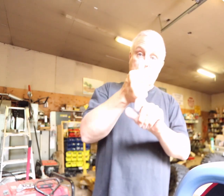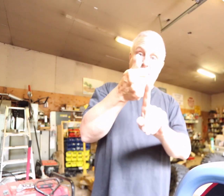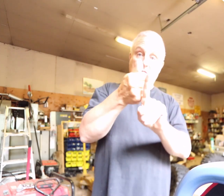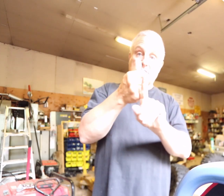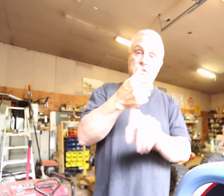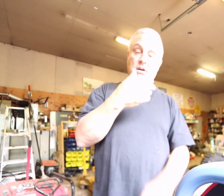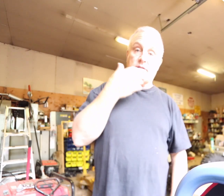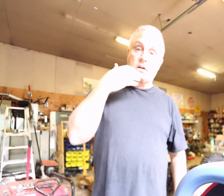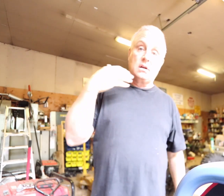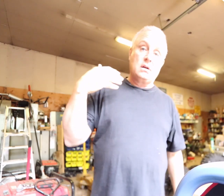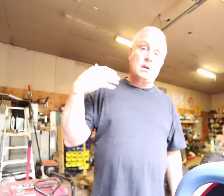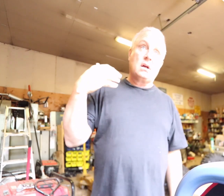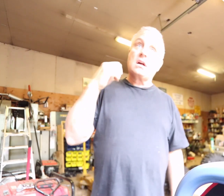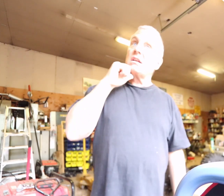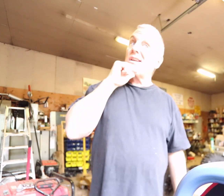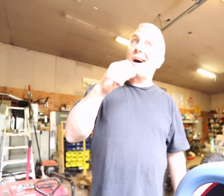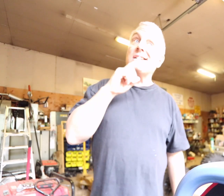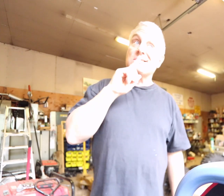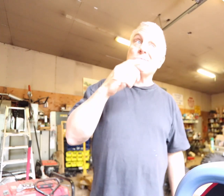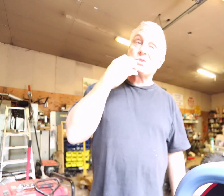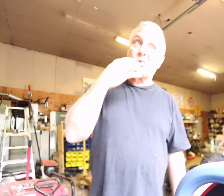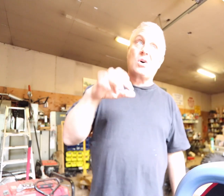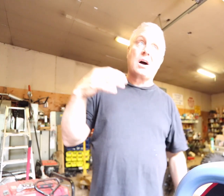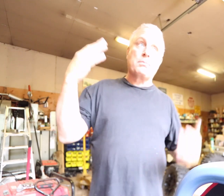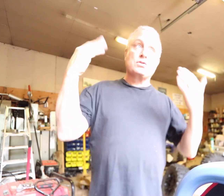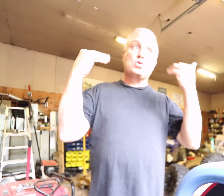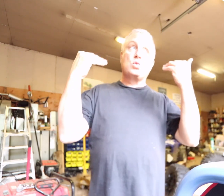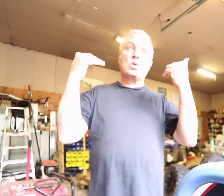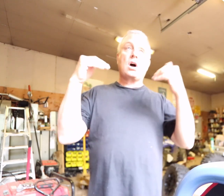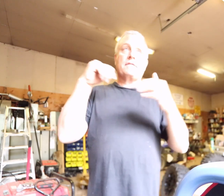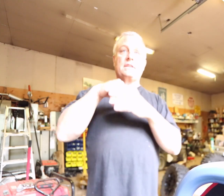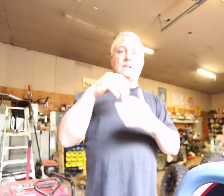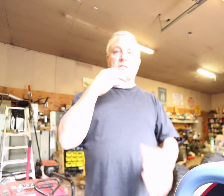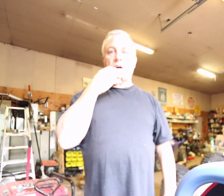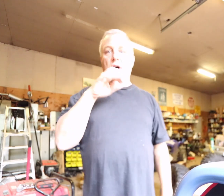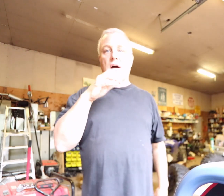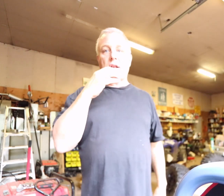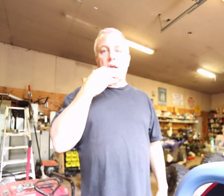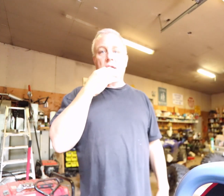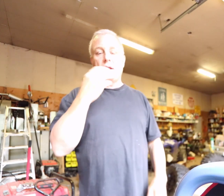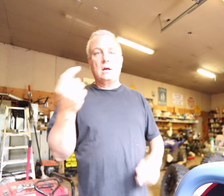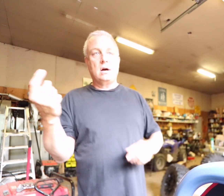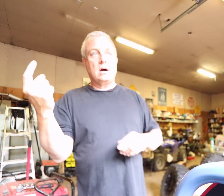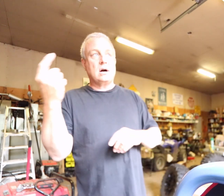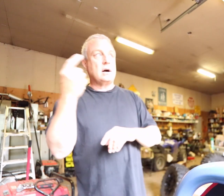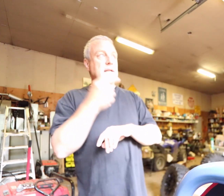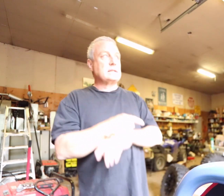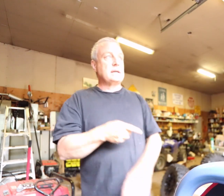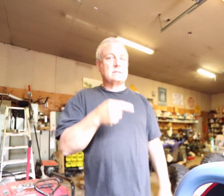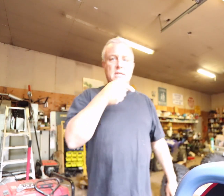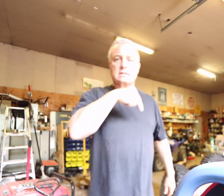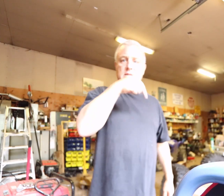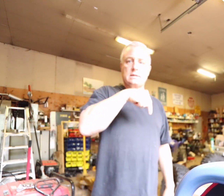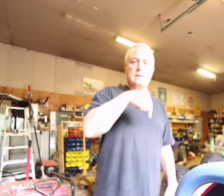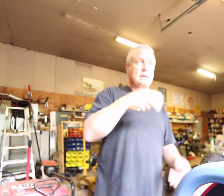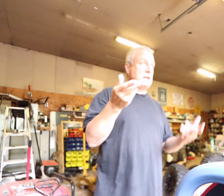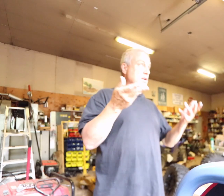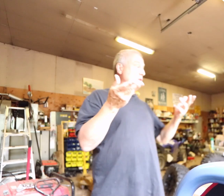yourself not so hot but to cool off in these hot, hot days. This here